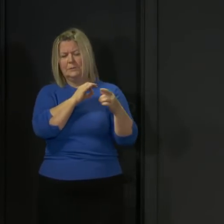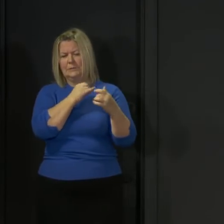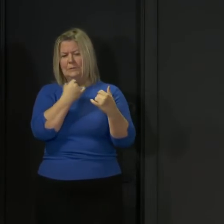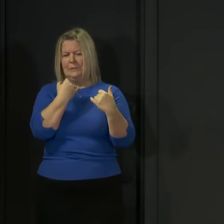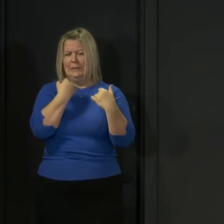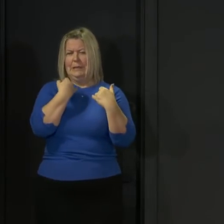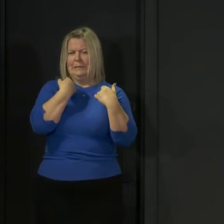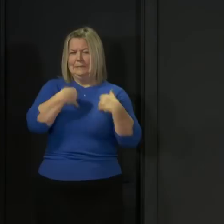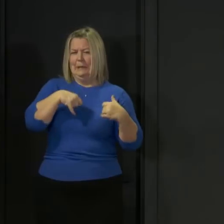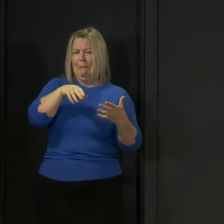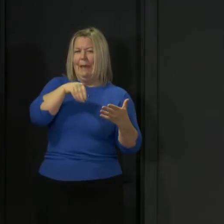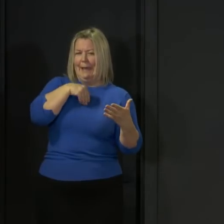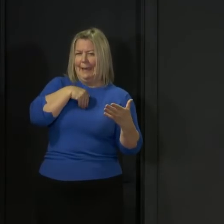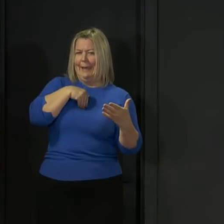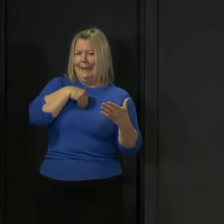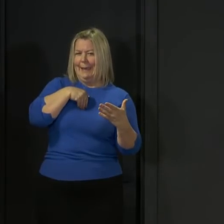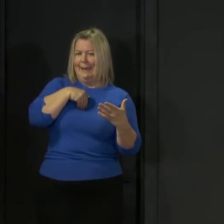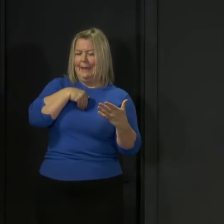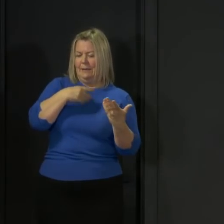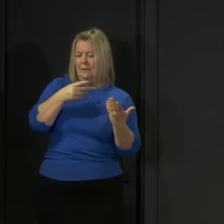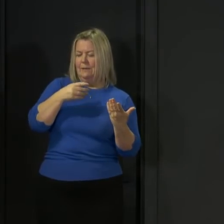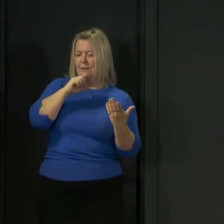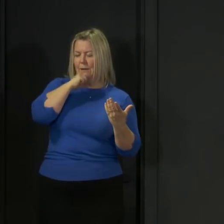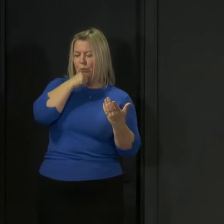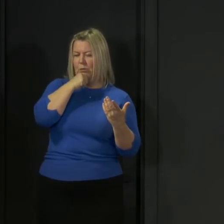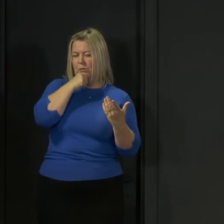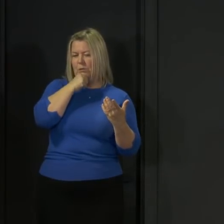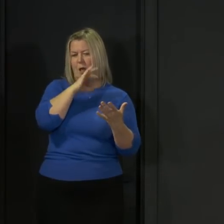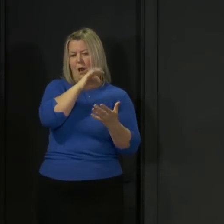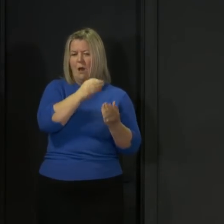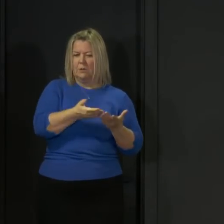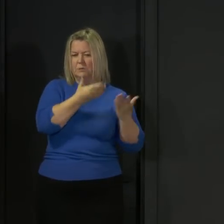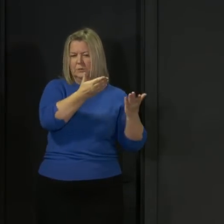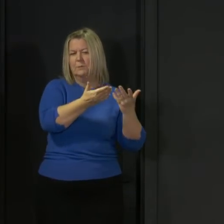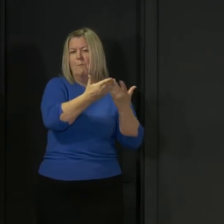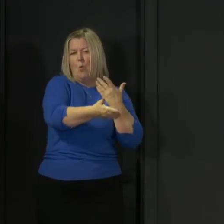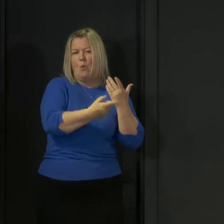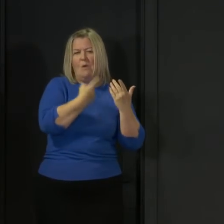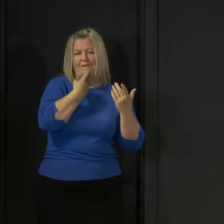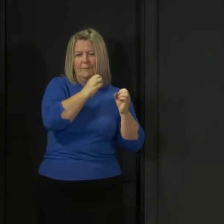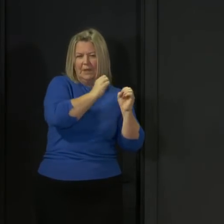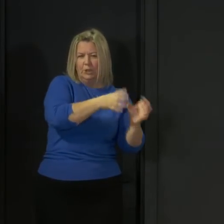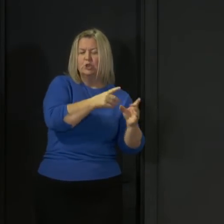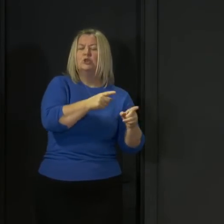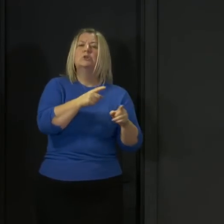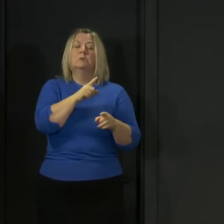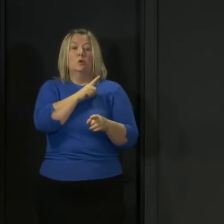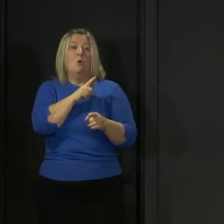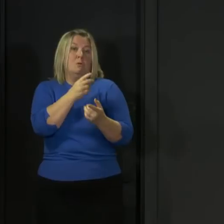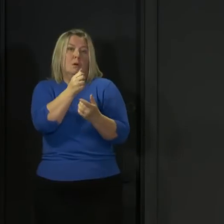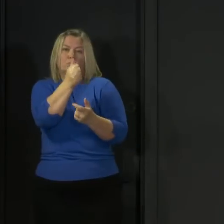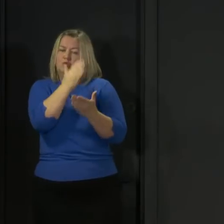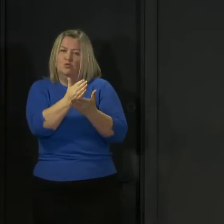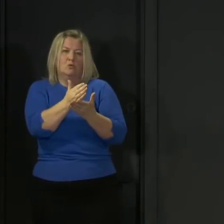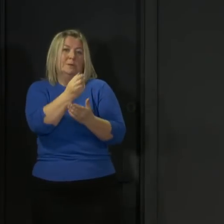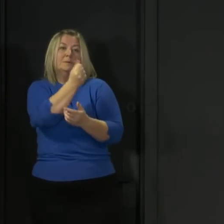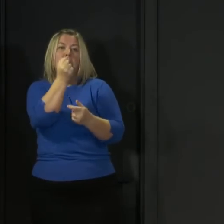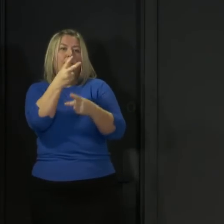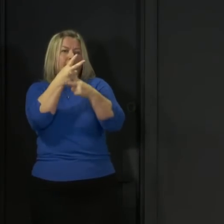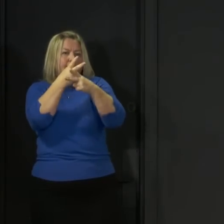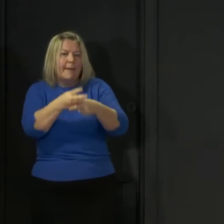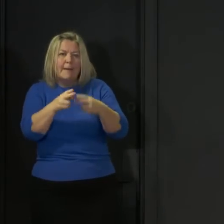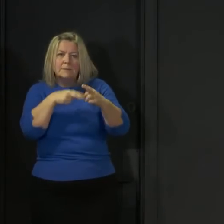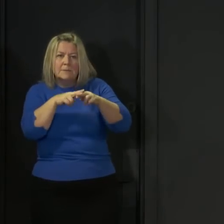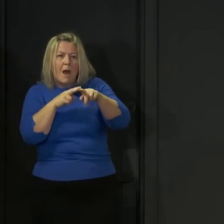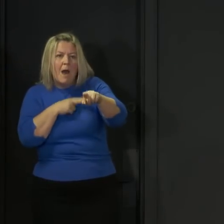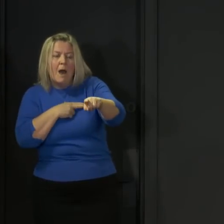because concerns have been raised around that specifically in relation to care home workers who may worry about getting tested in case they test